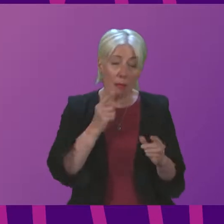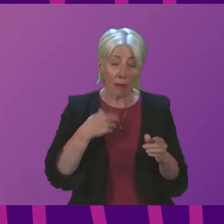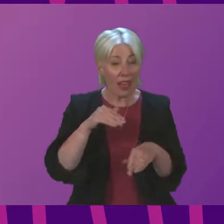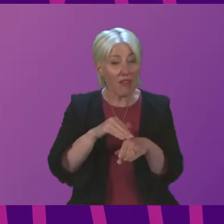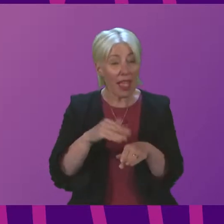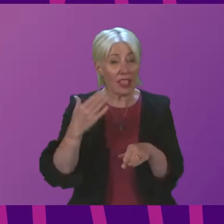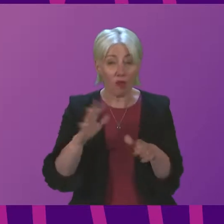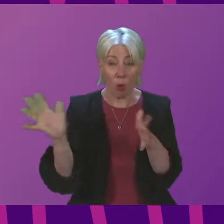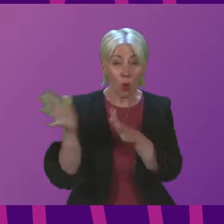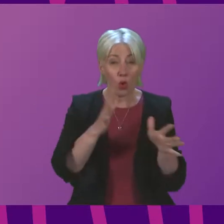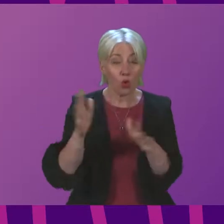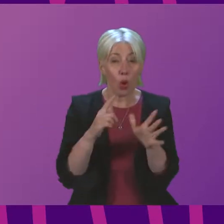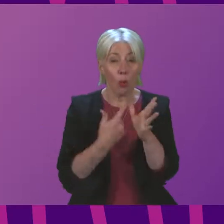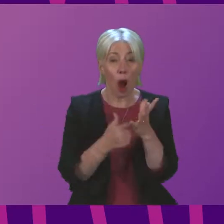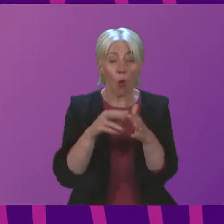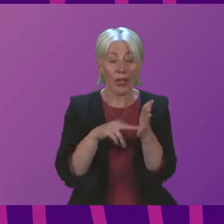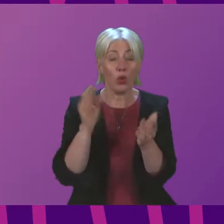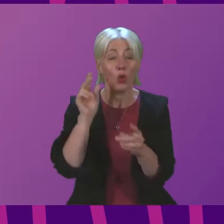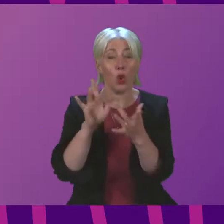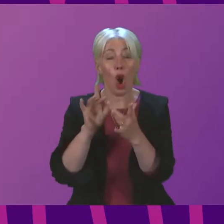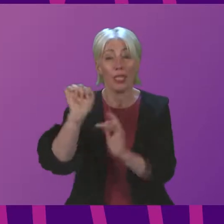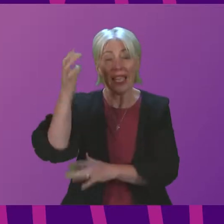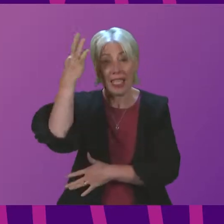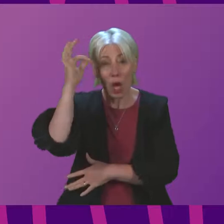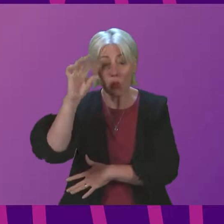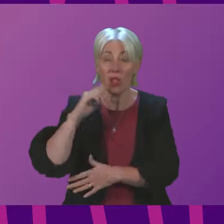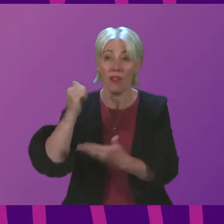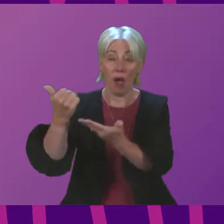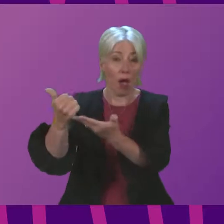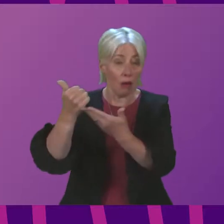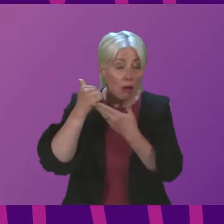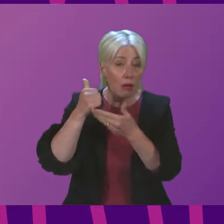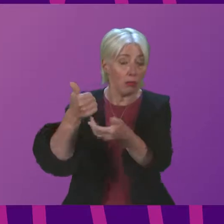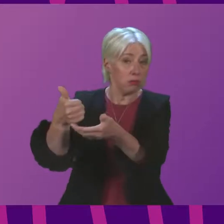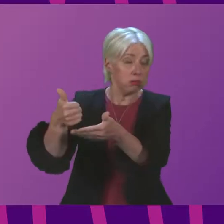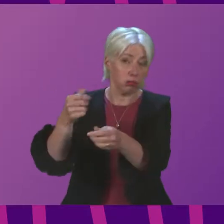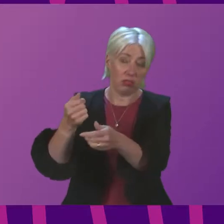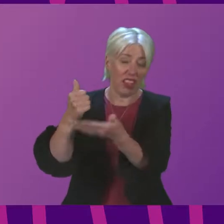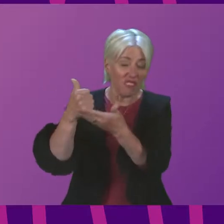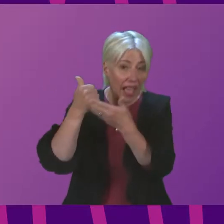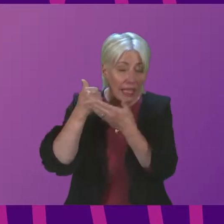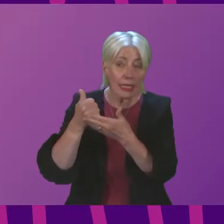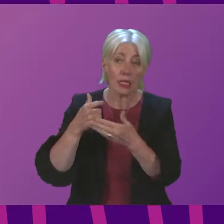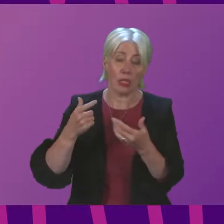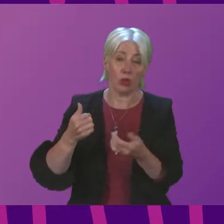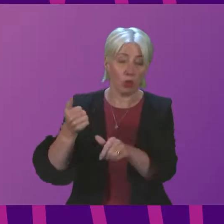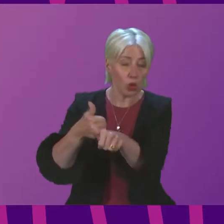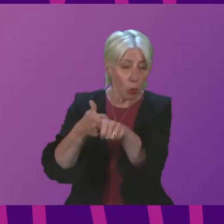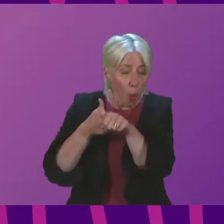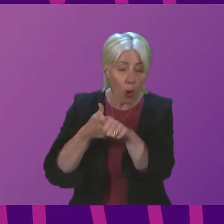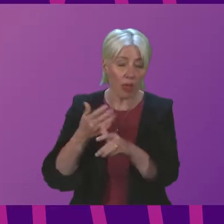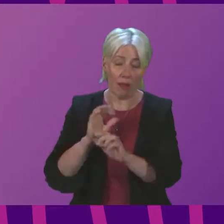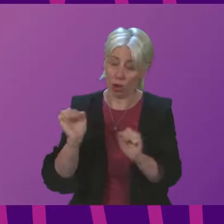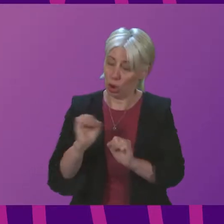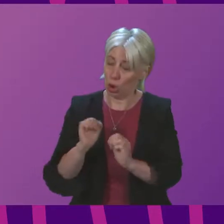to get in touch with their local authority to get help, advice and welfare support if they have not already been able to access that.